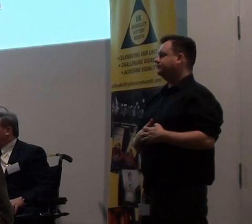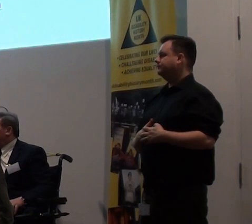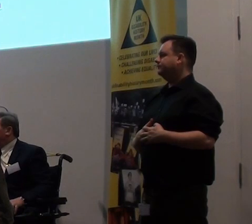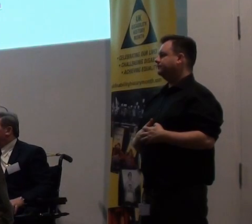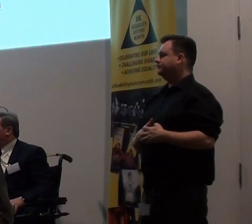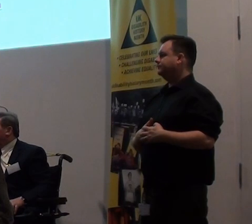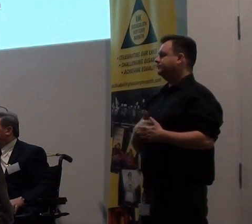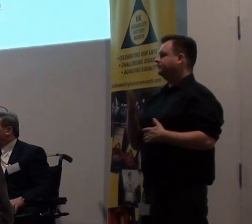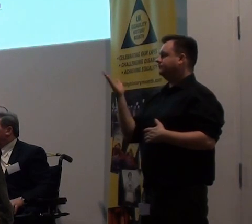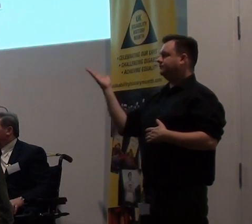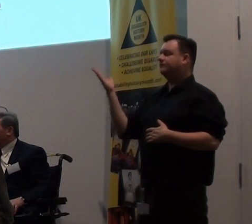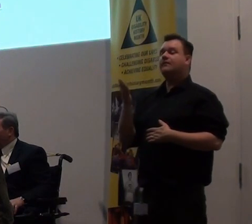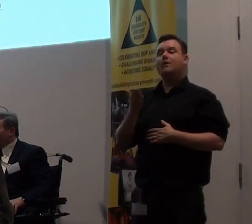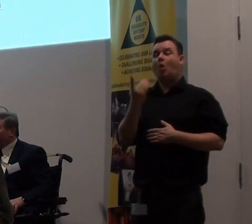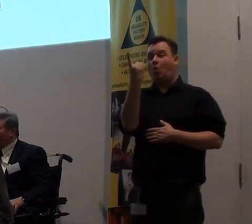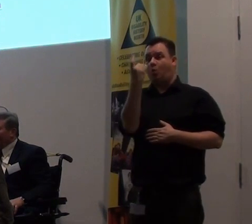I am warm.